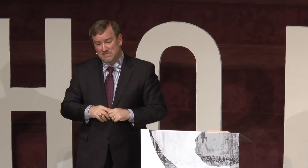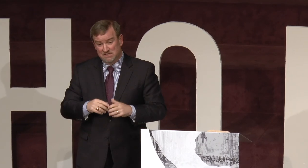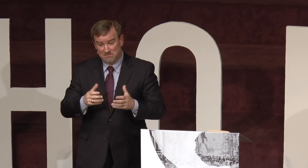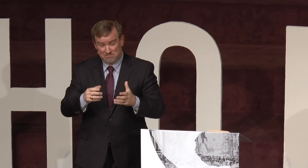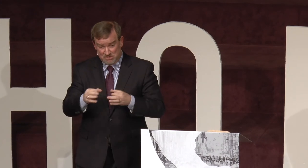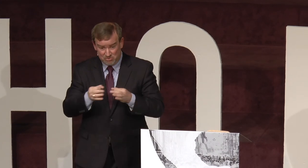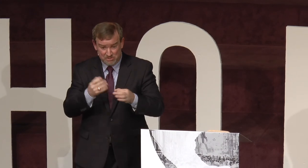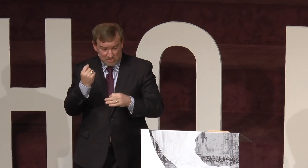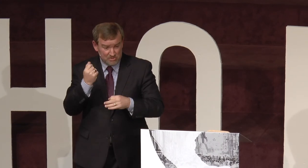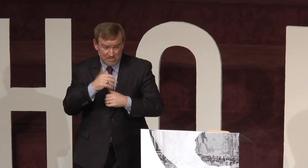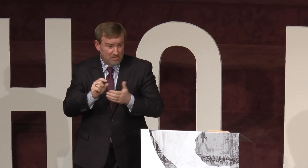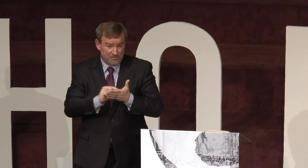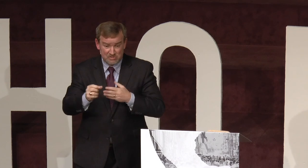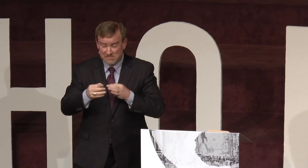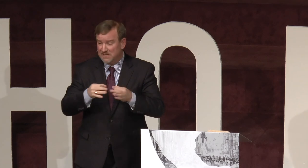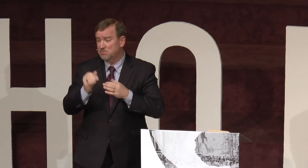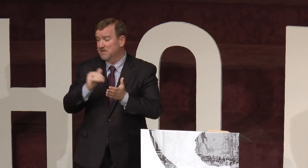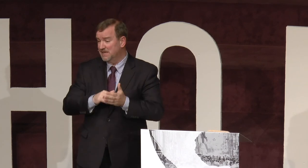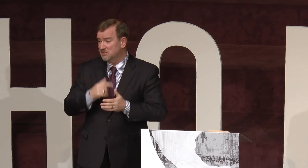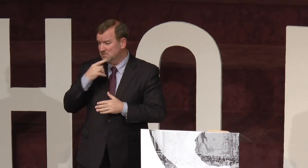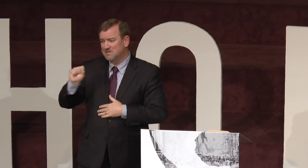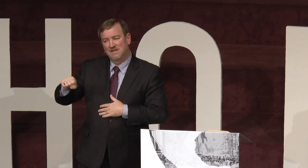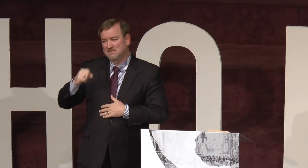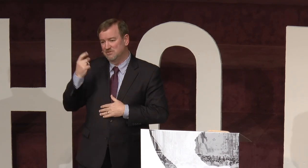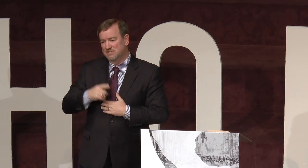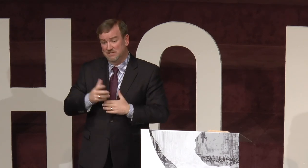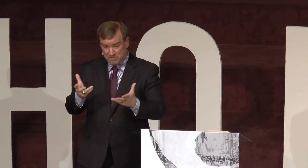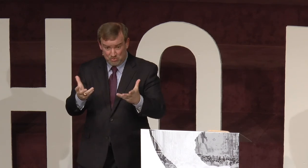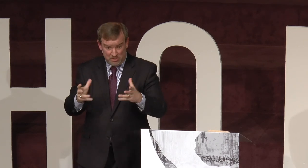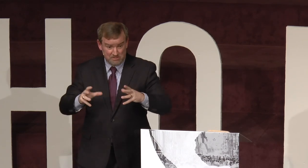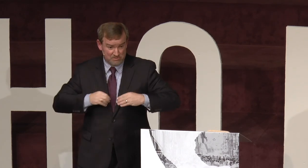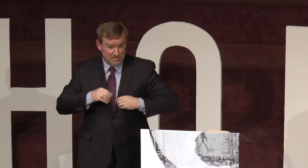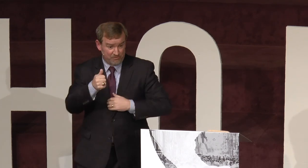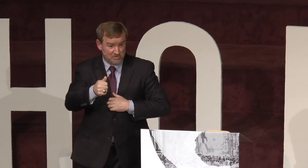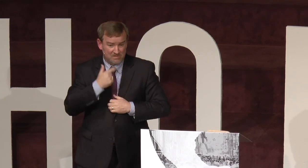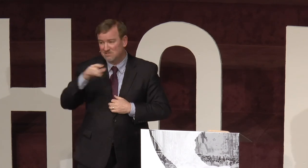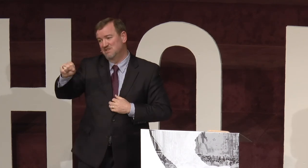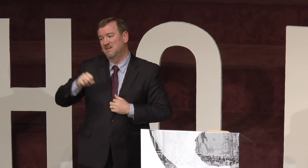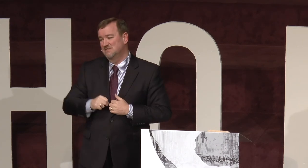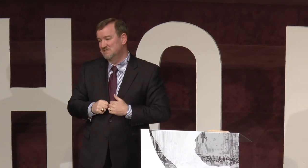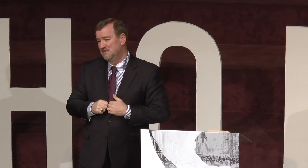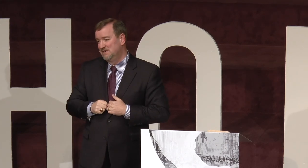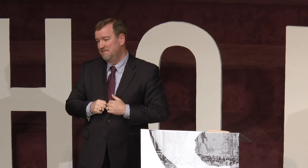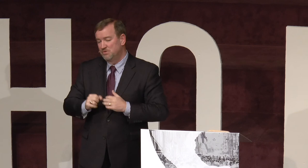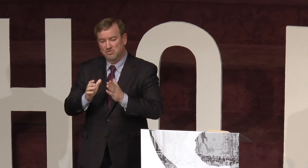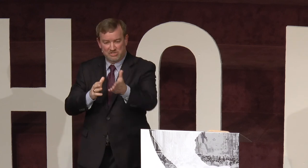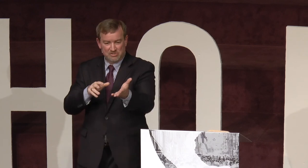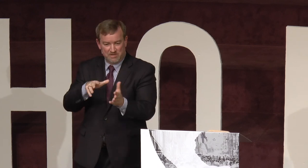said, did you understand all the verses? And I explained again, and she said, yes, I understand. I said, do you want to receive for yourself? She said, yes. So she stood right